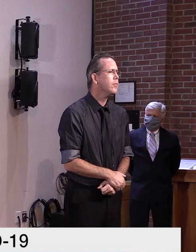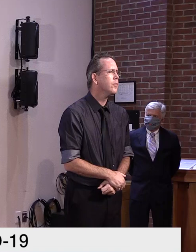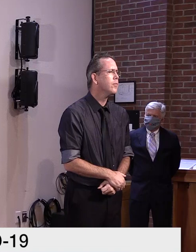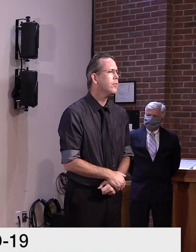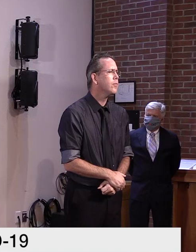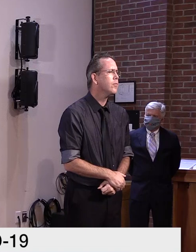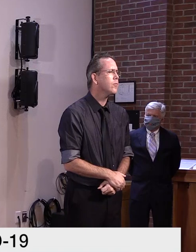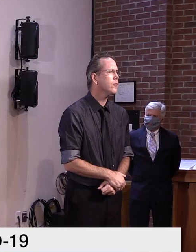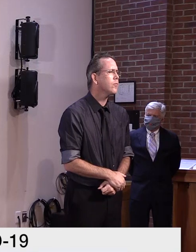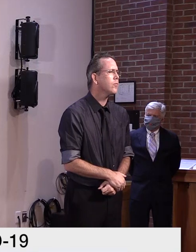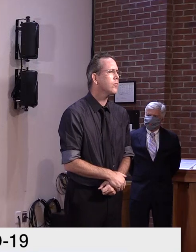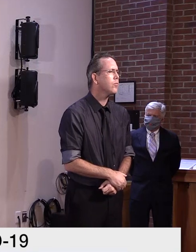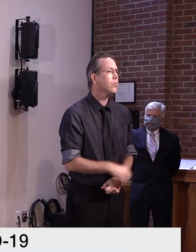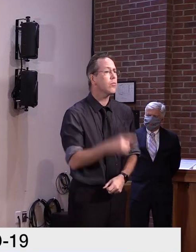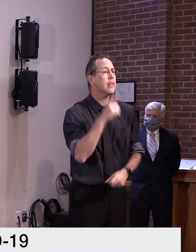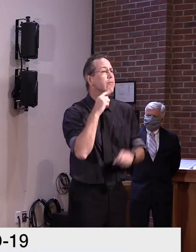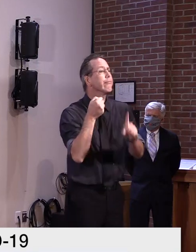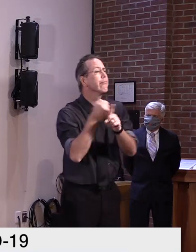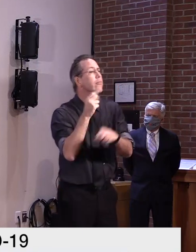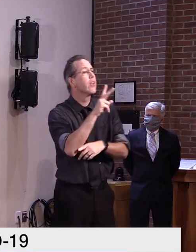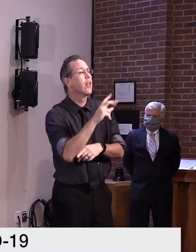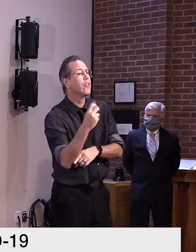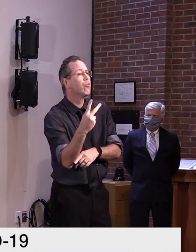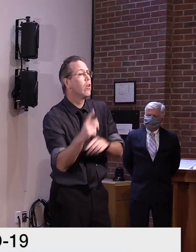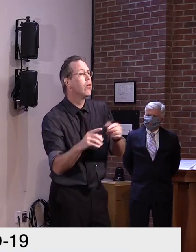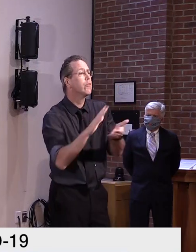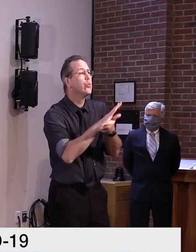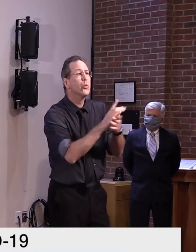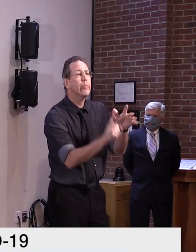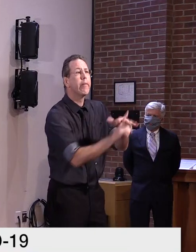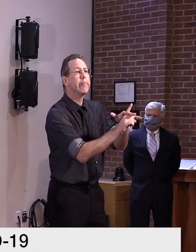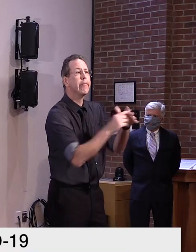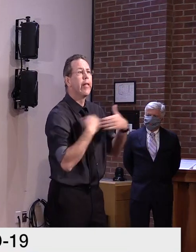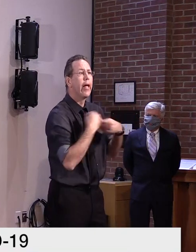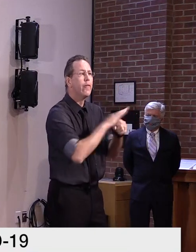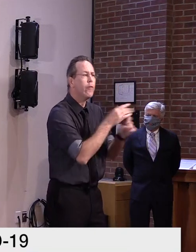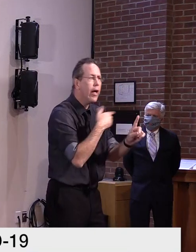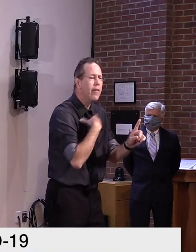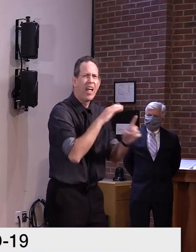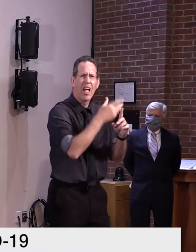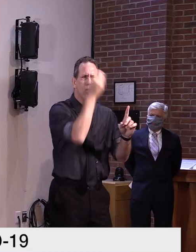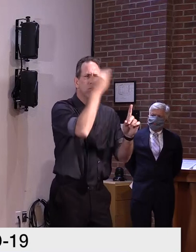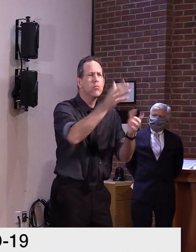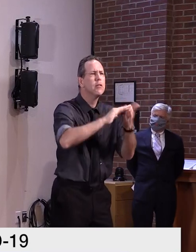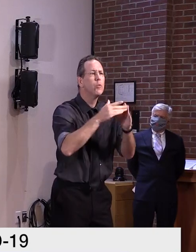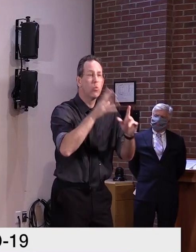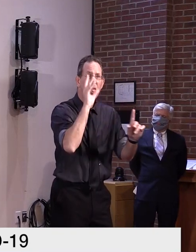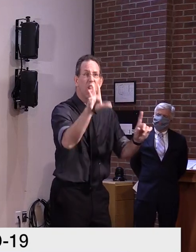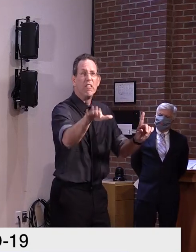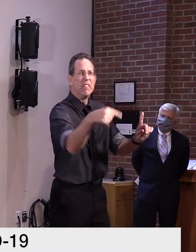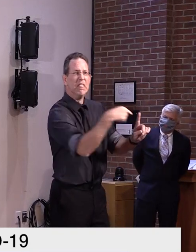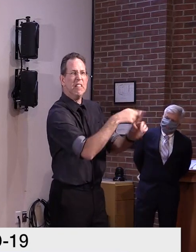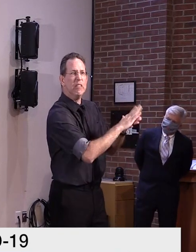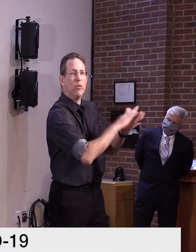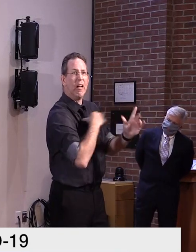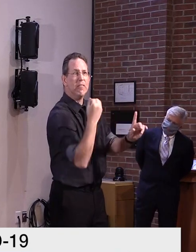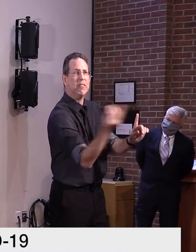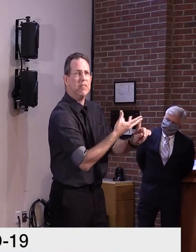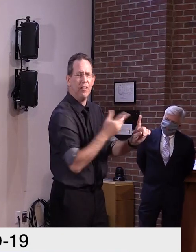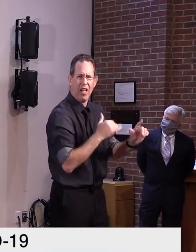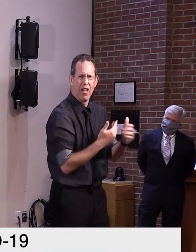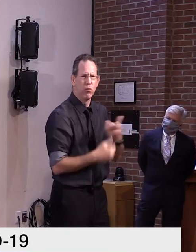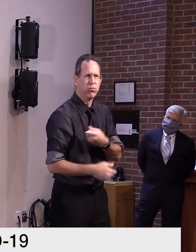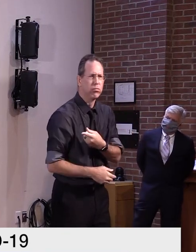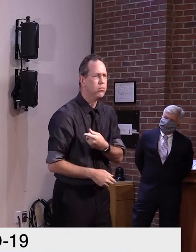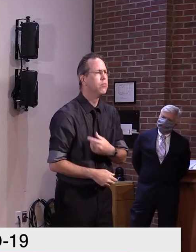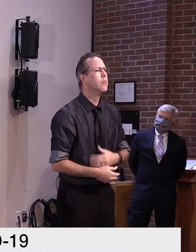Yeah, I'm going to ask for Secretary French's, uh, input on that one because we've, uh, been having a lot of, uh, discussions